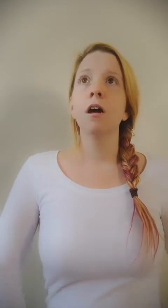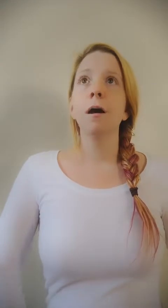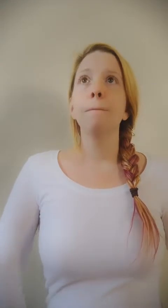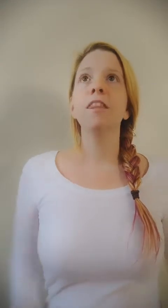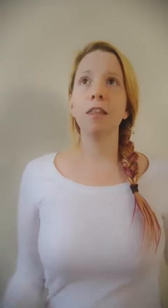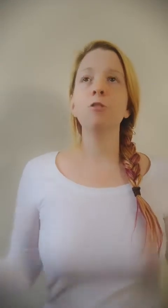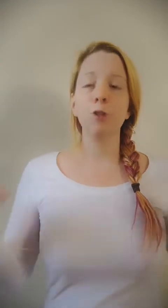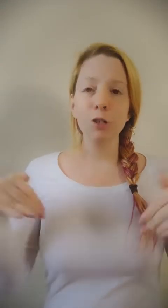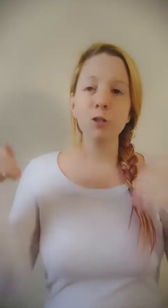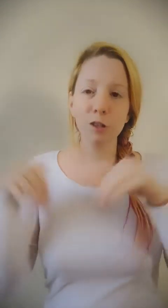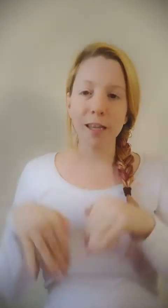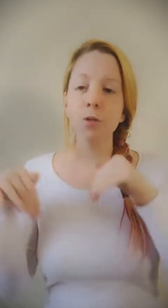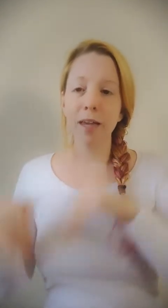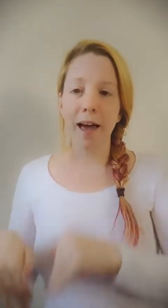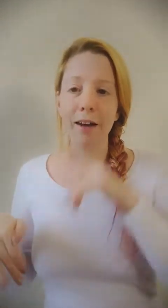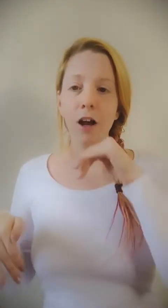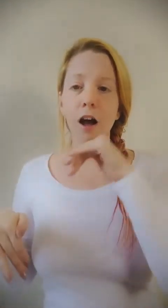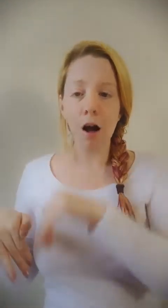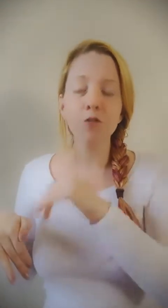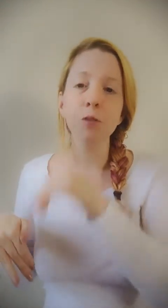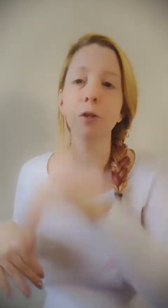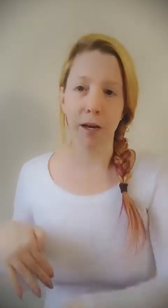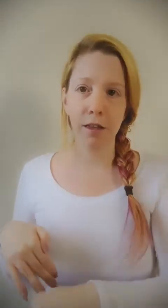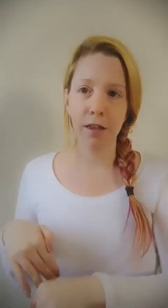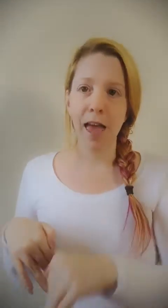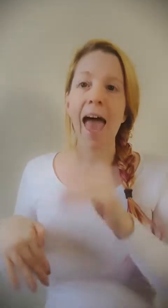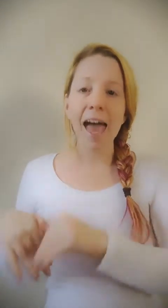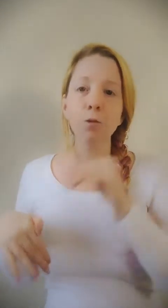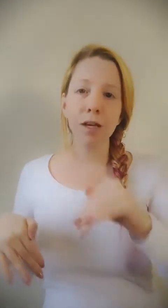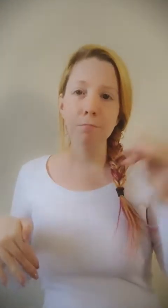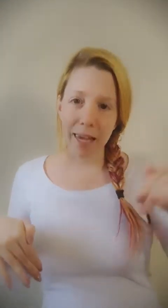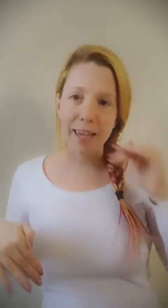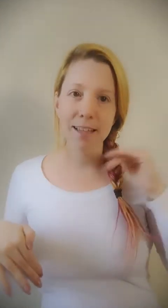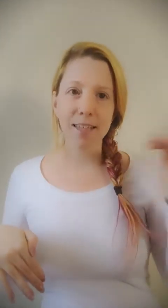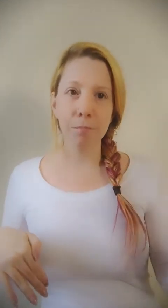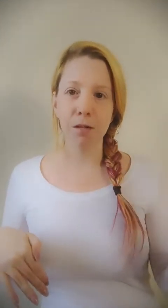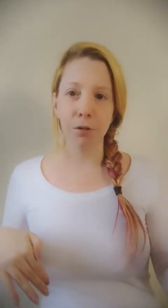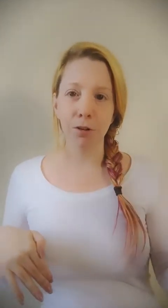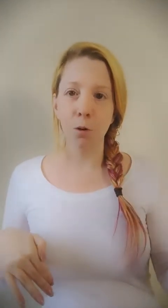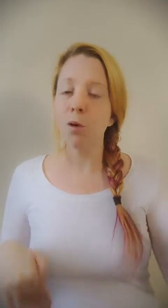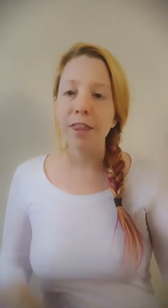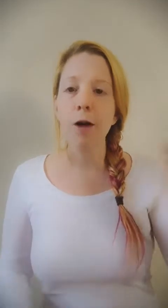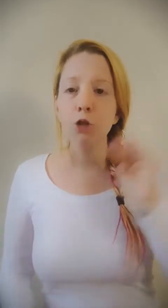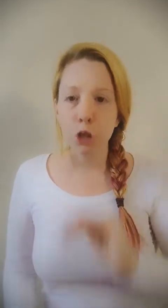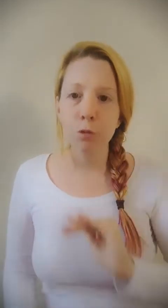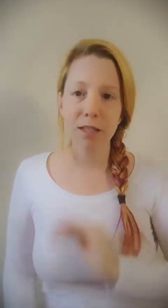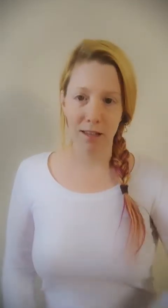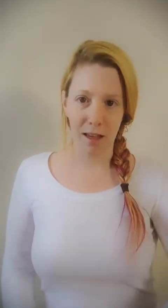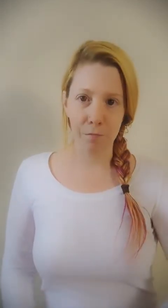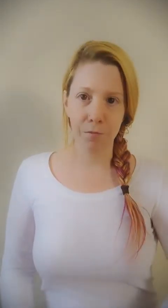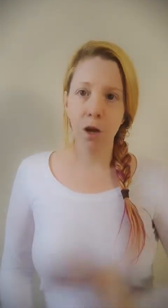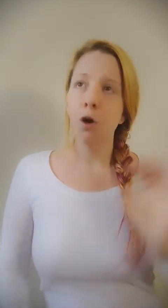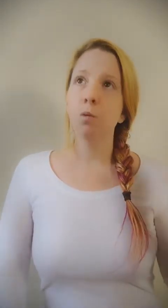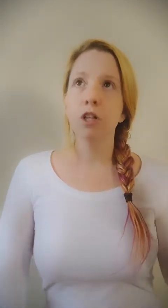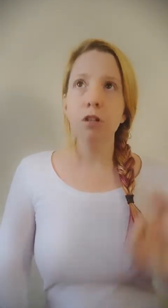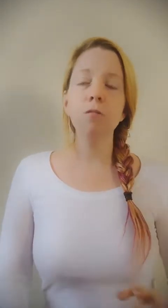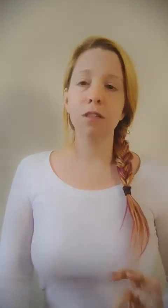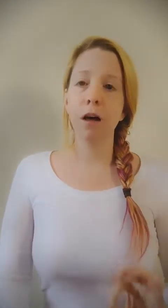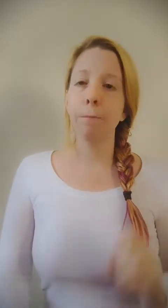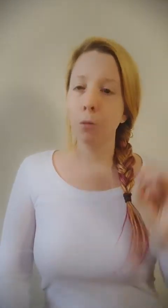But then there's also the things we get comfortable with, and we make acceptable without choosing them. We choose them, but